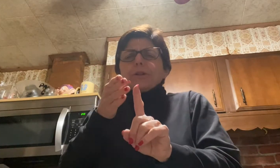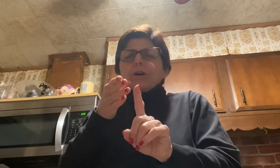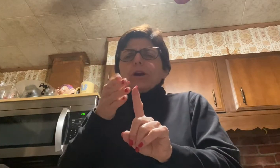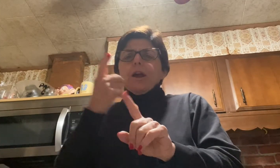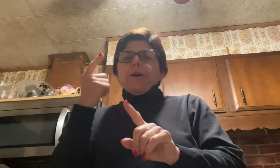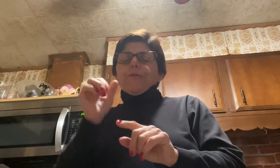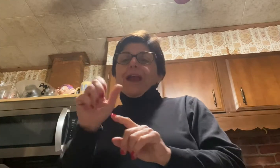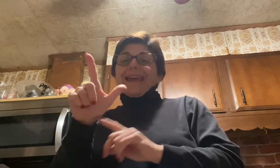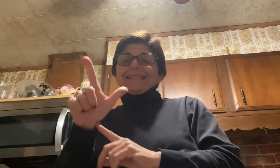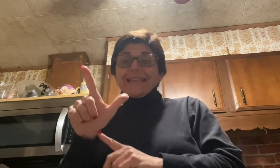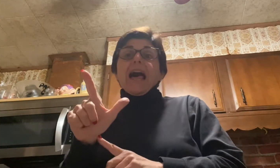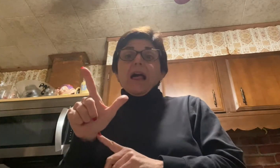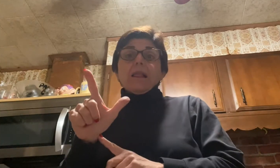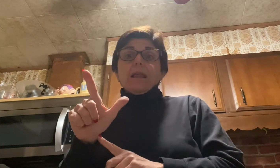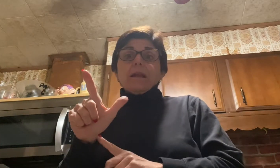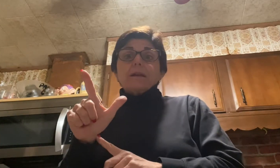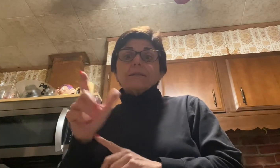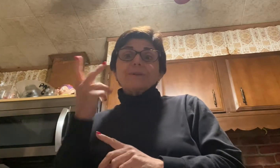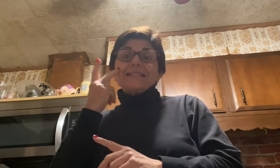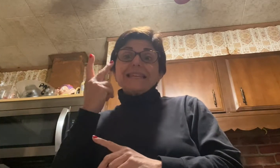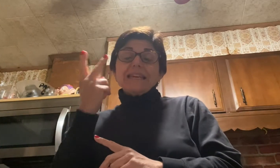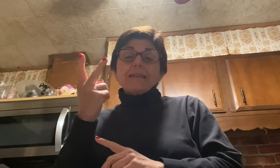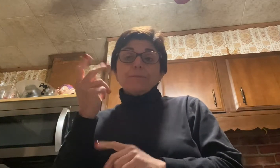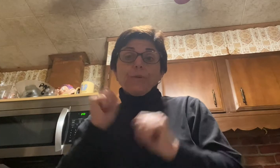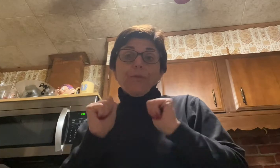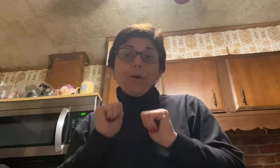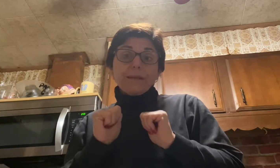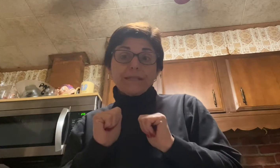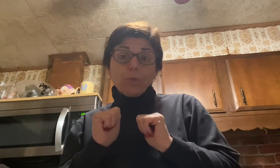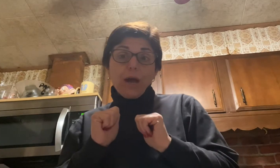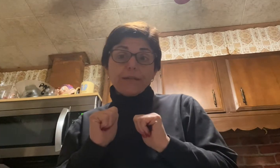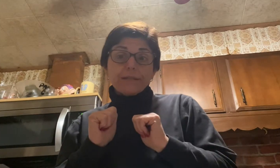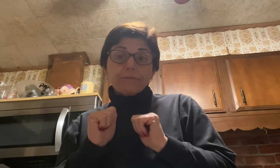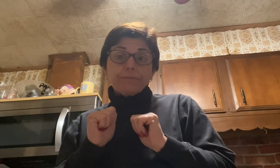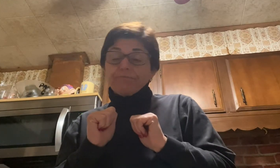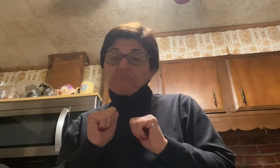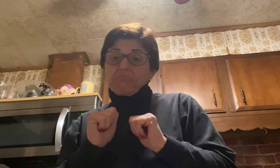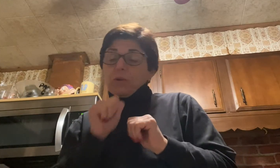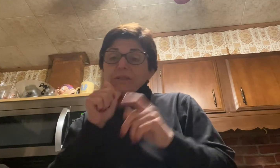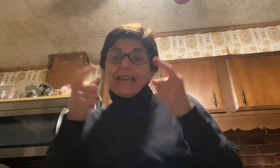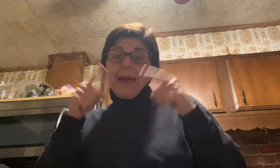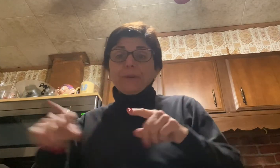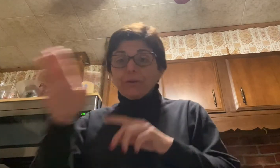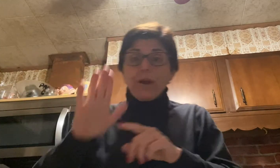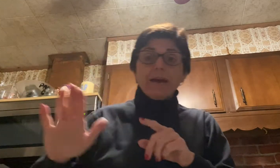for ASL to be seen performance-wise. It wasn't happening around.